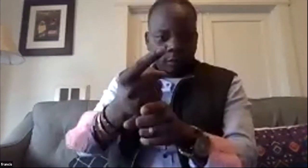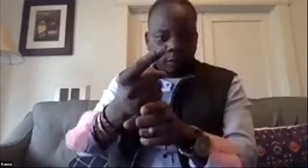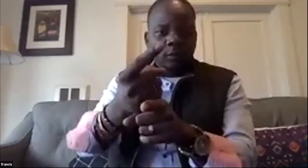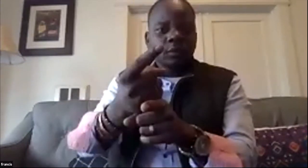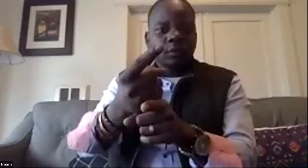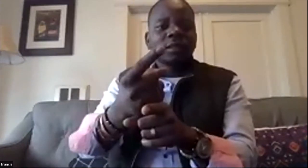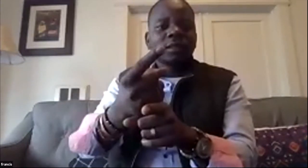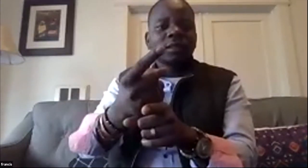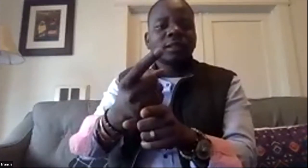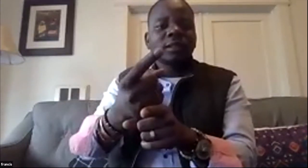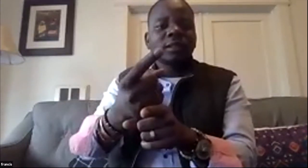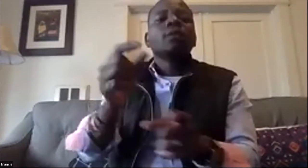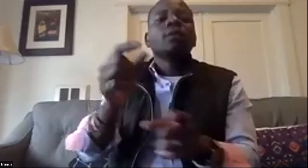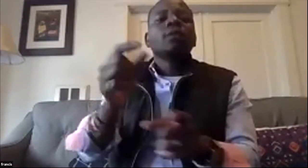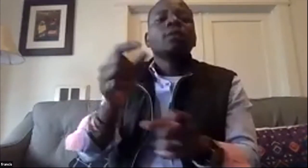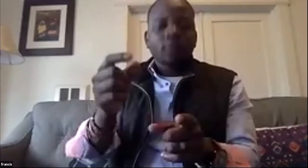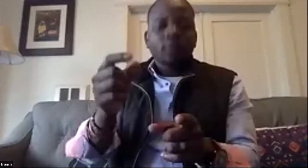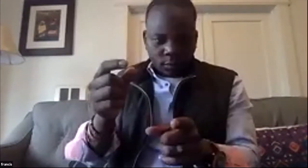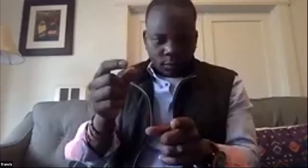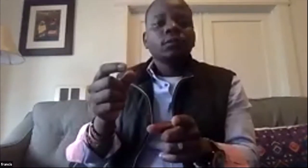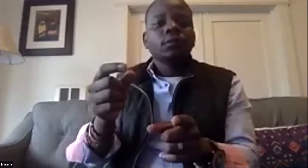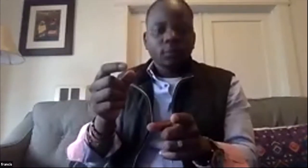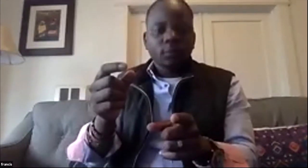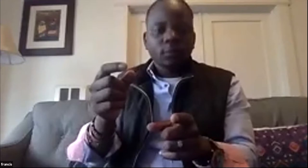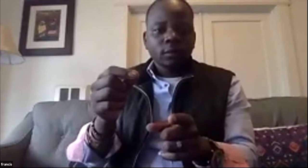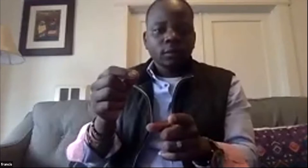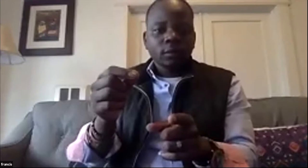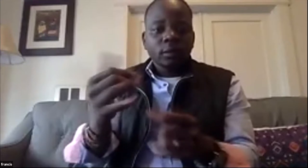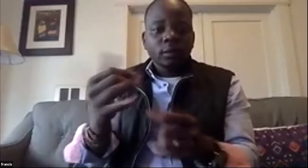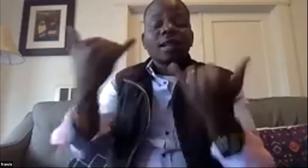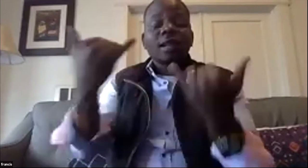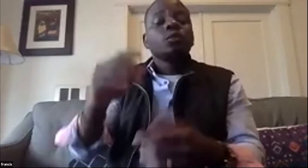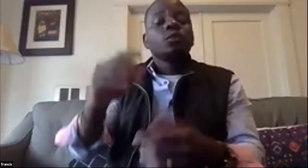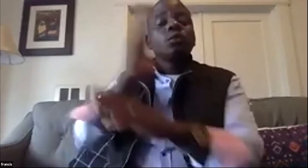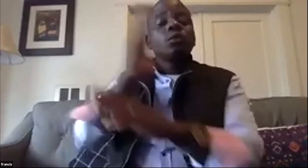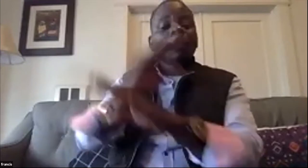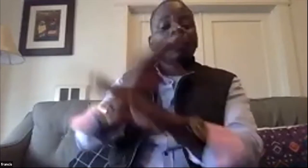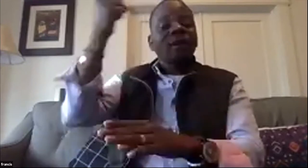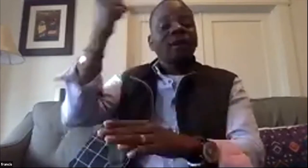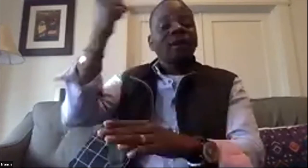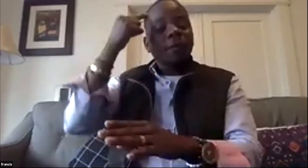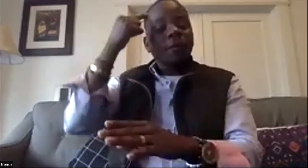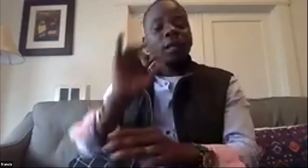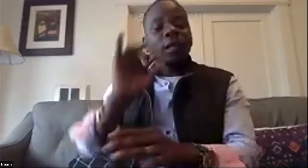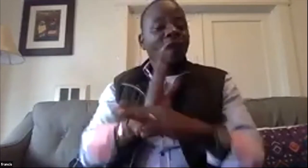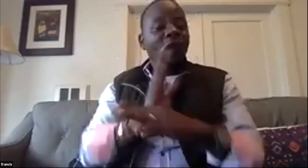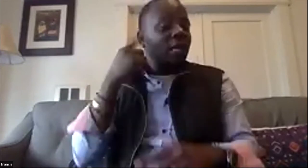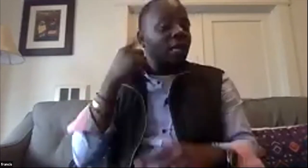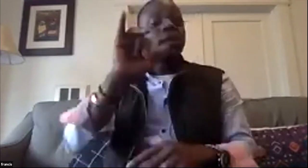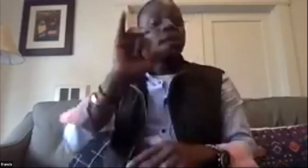go after seventh grade so then so now the zambian government